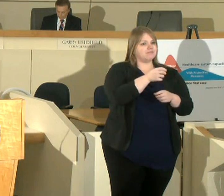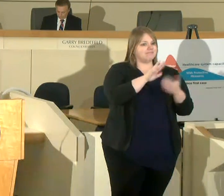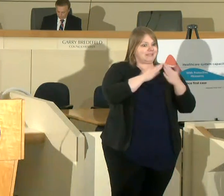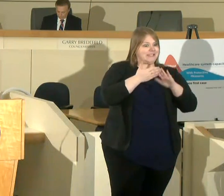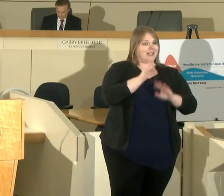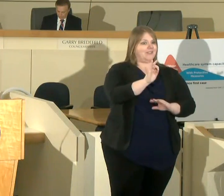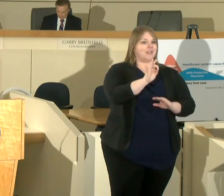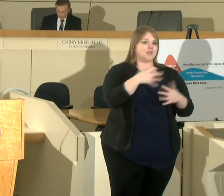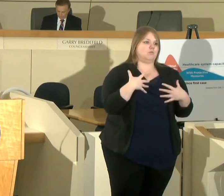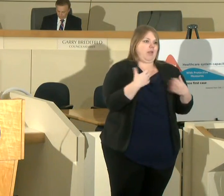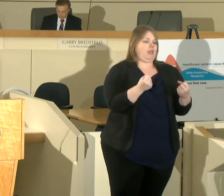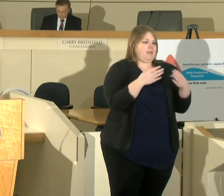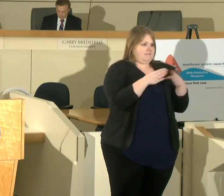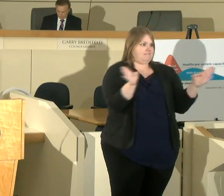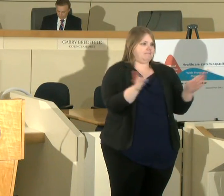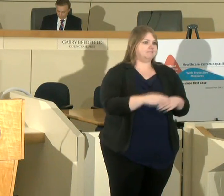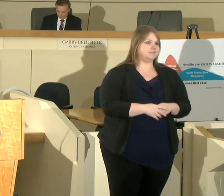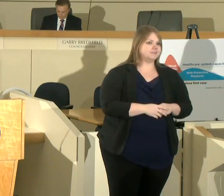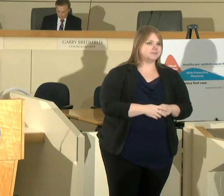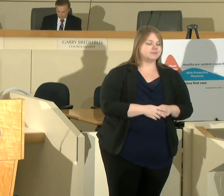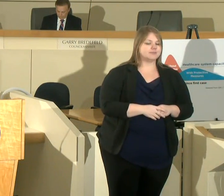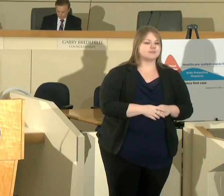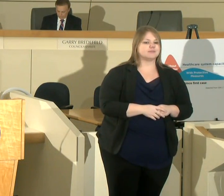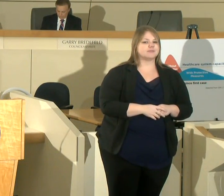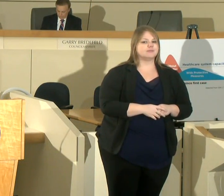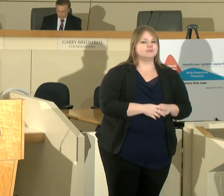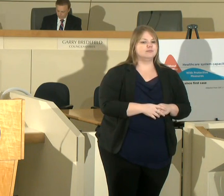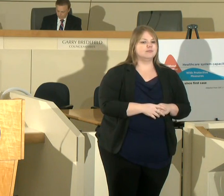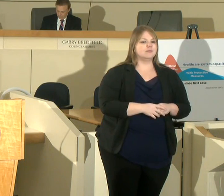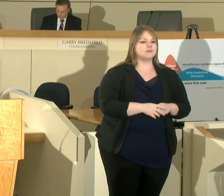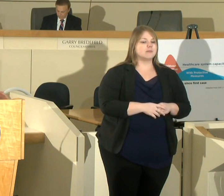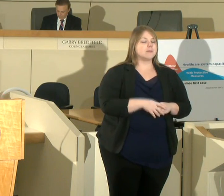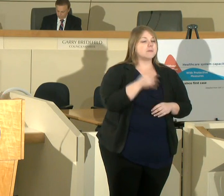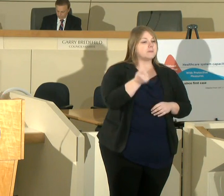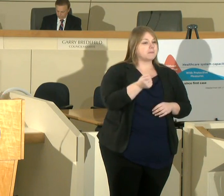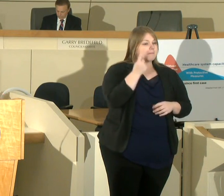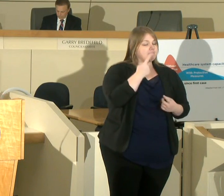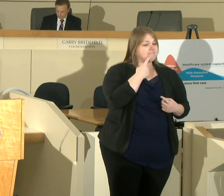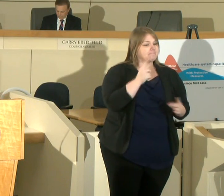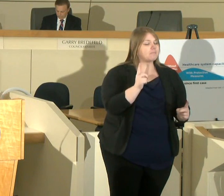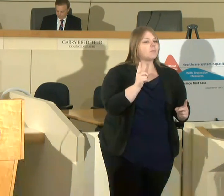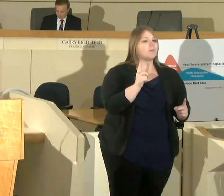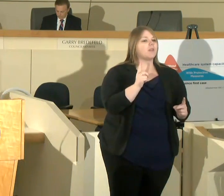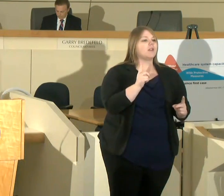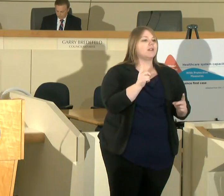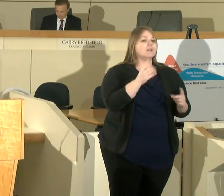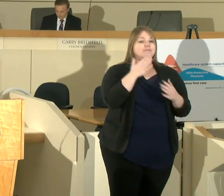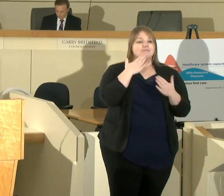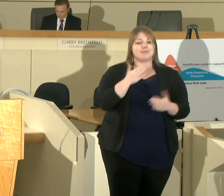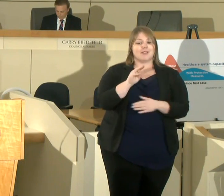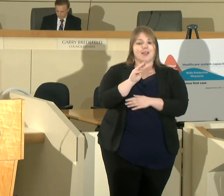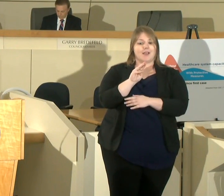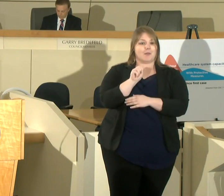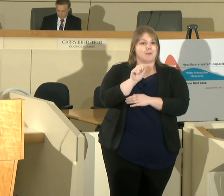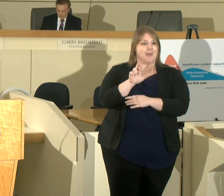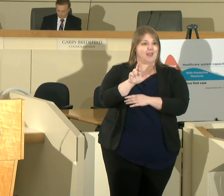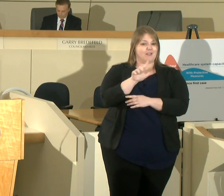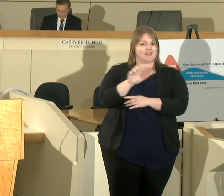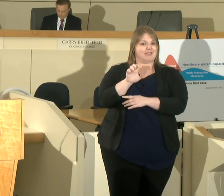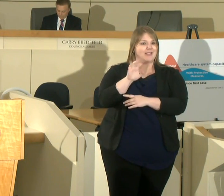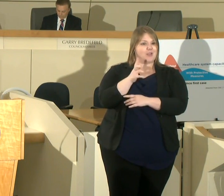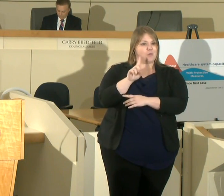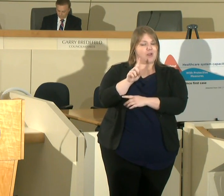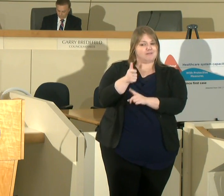with that I want to thank the mayor for his courage